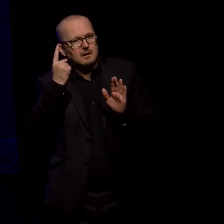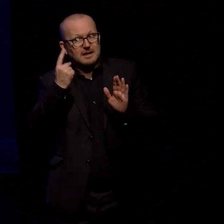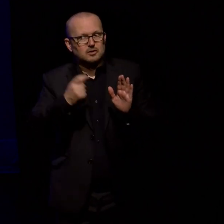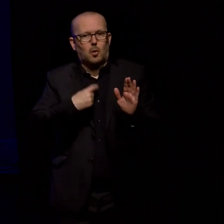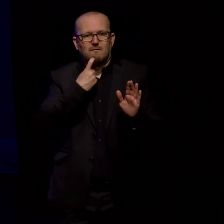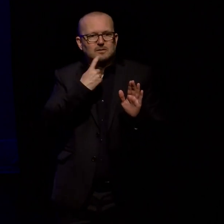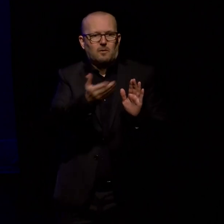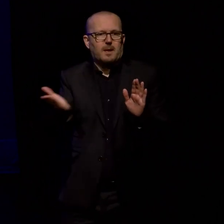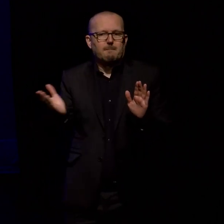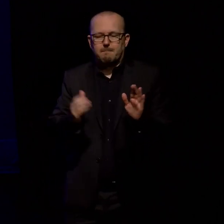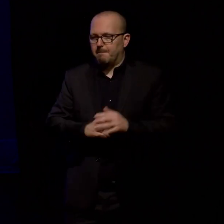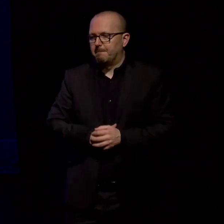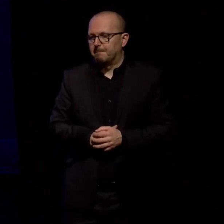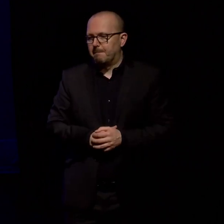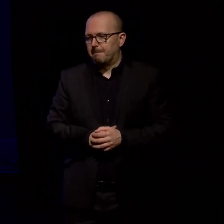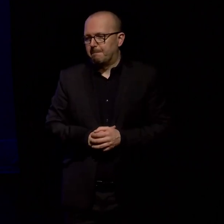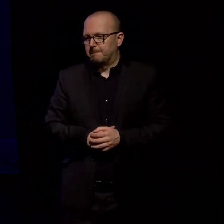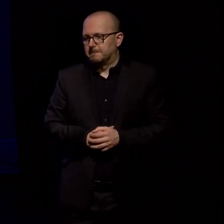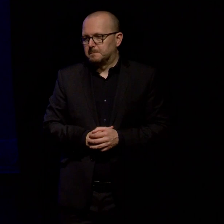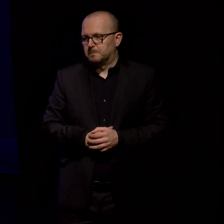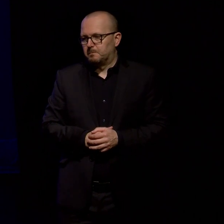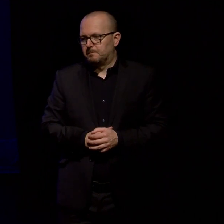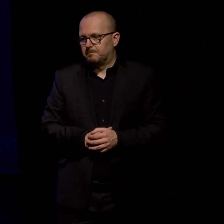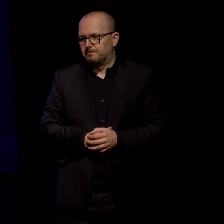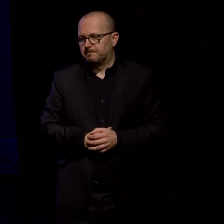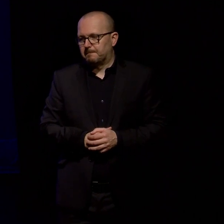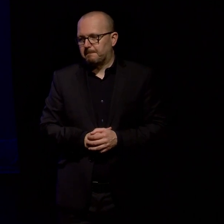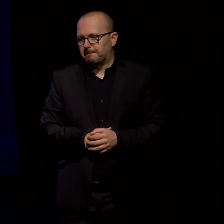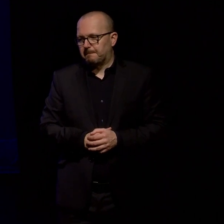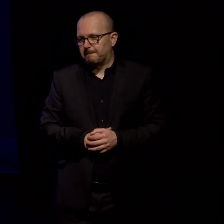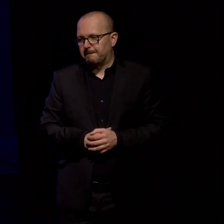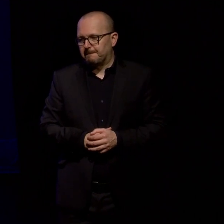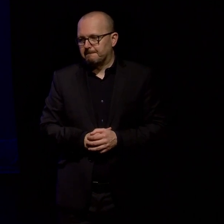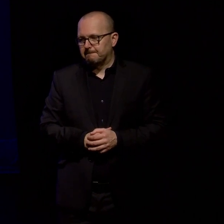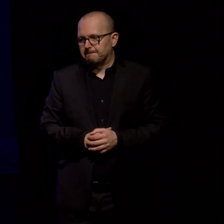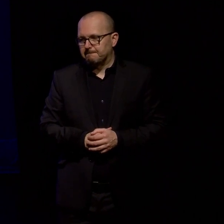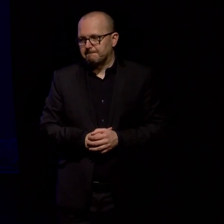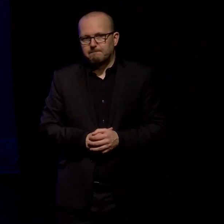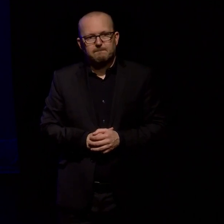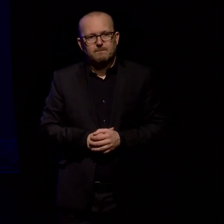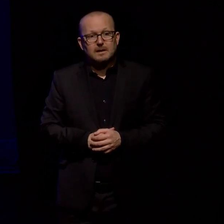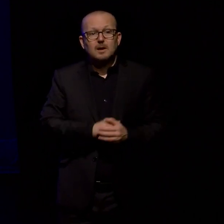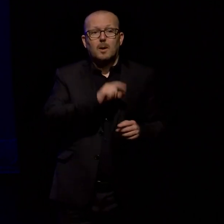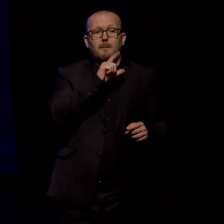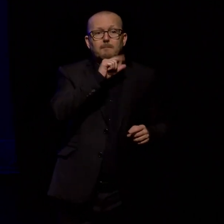we turn the page and the reader moves from this cast of heroes to this gallery of villains